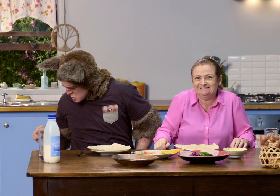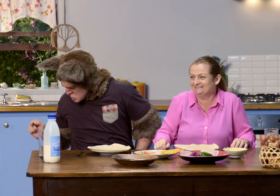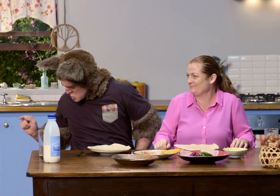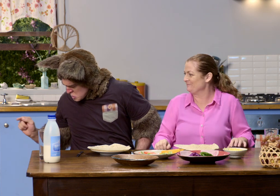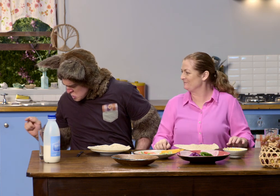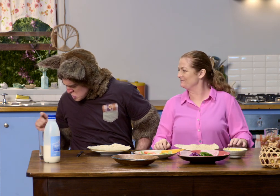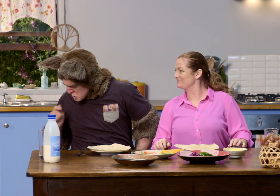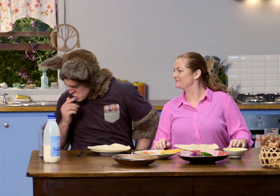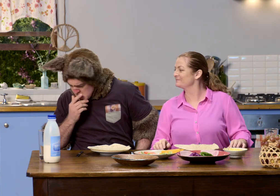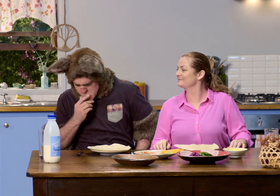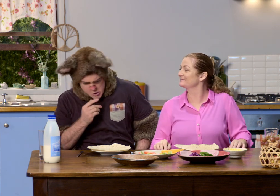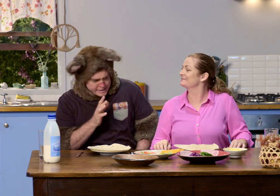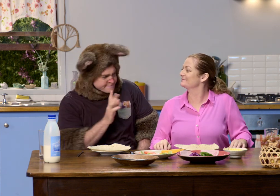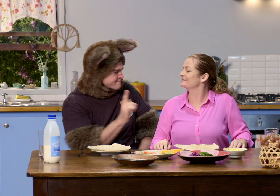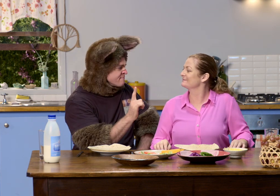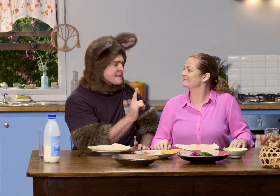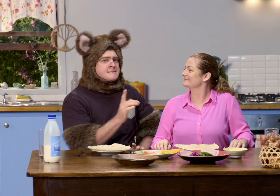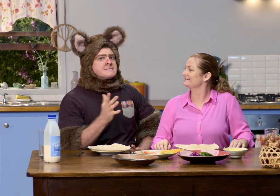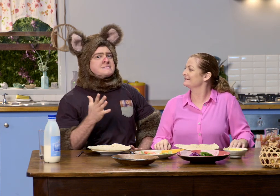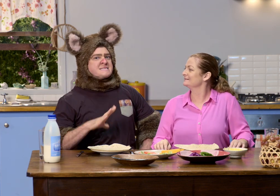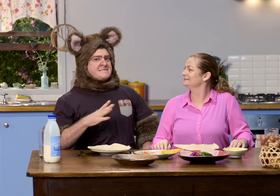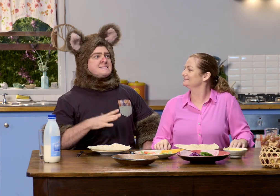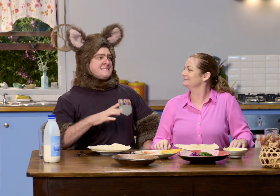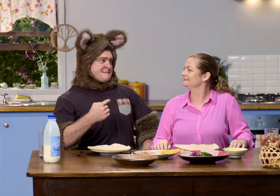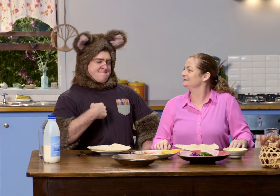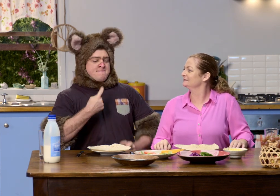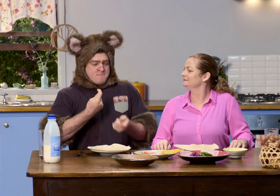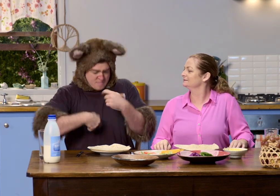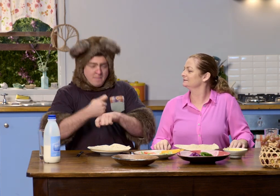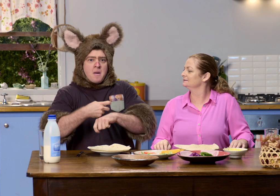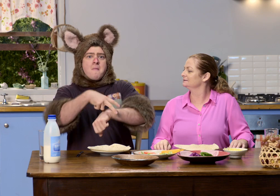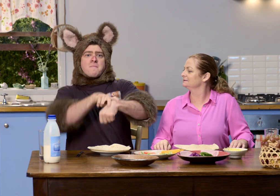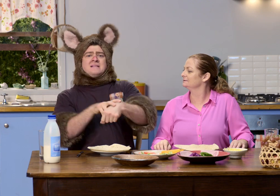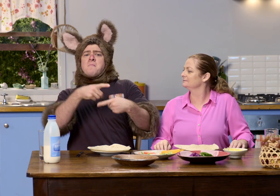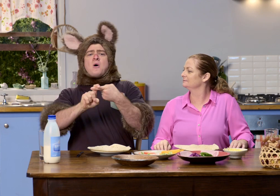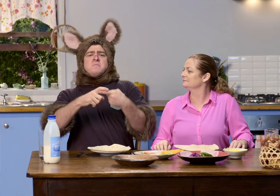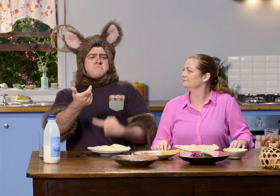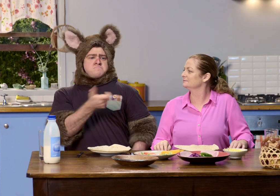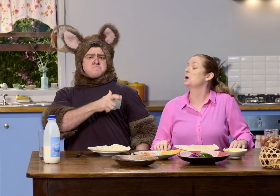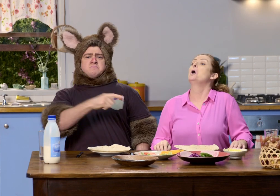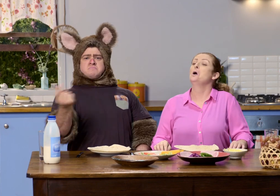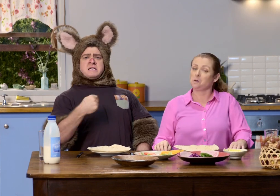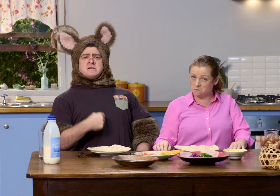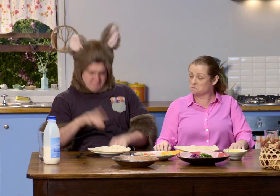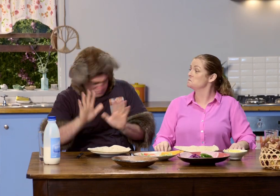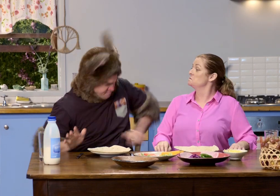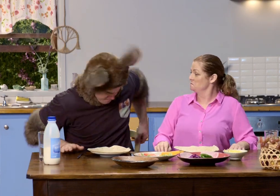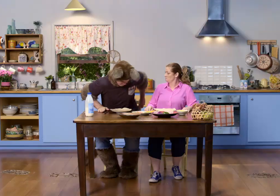footprints come from. Hmm. Aha. This is a case for Police Officer Possum. Right.